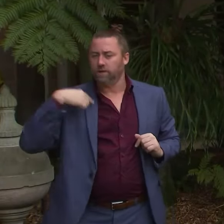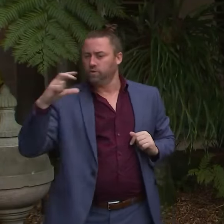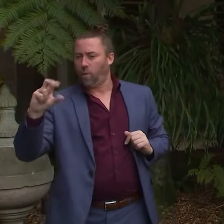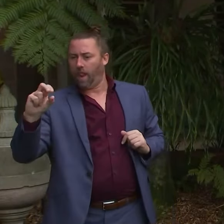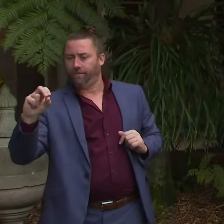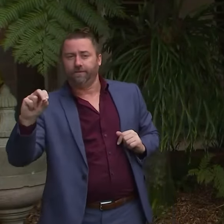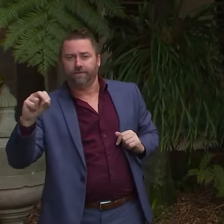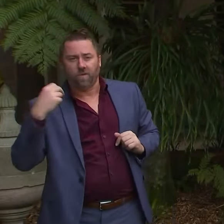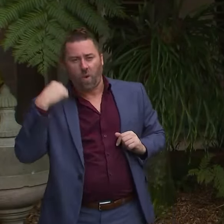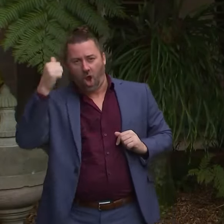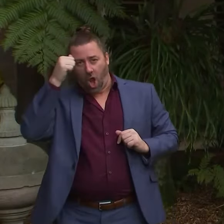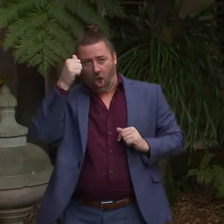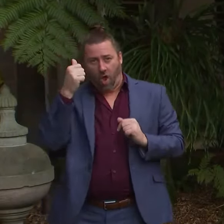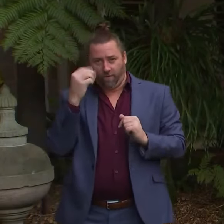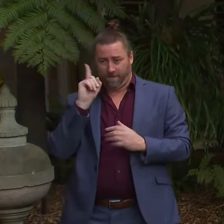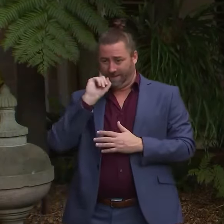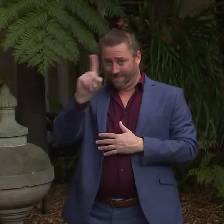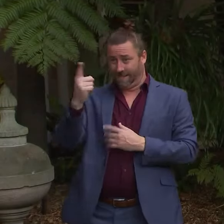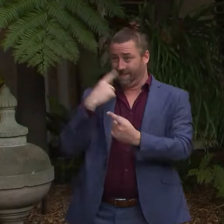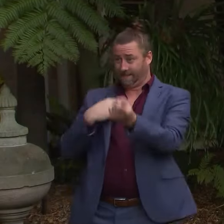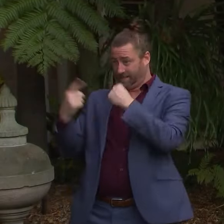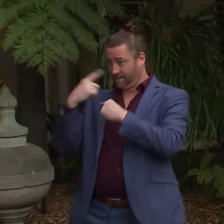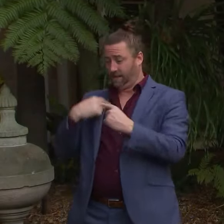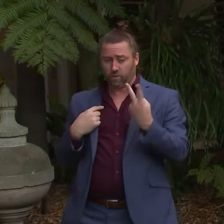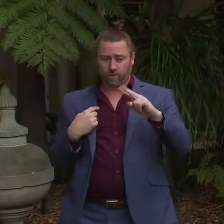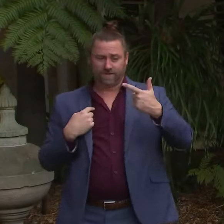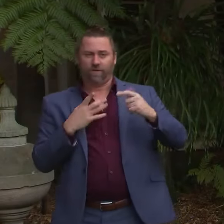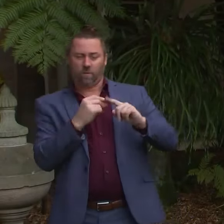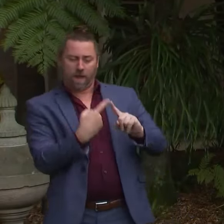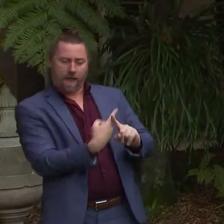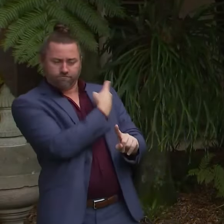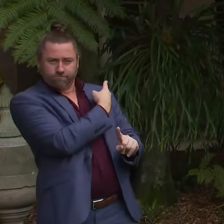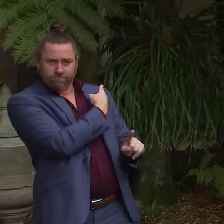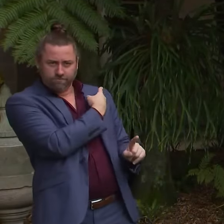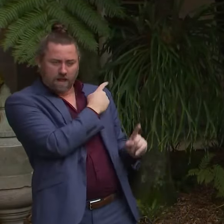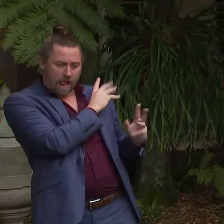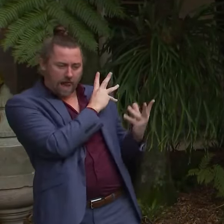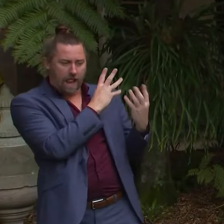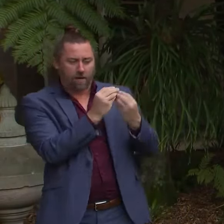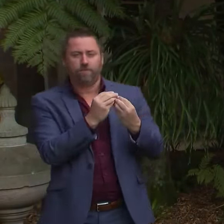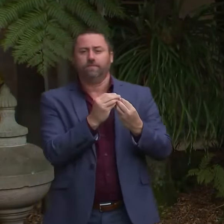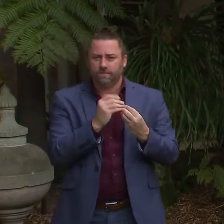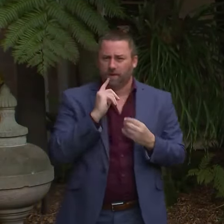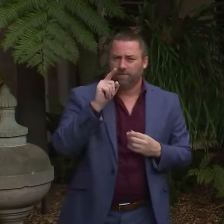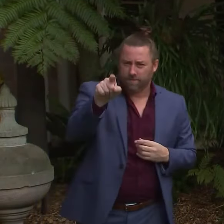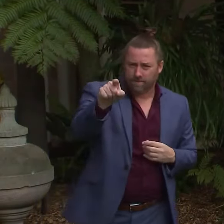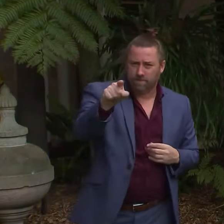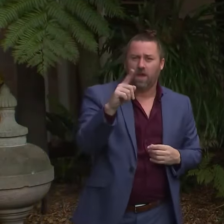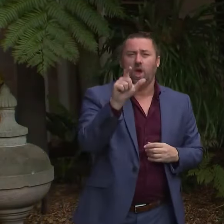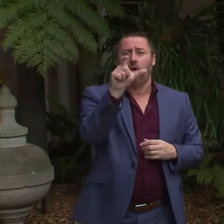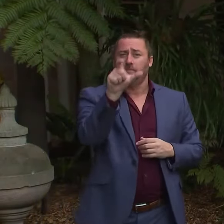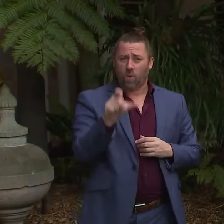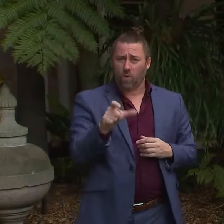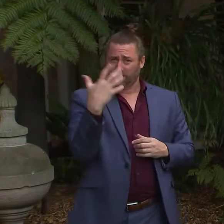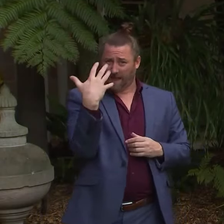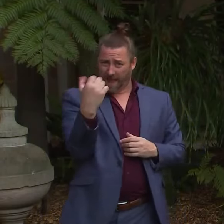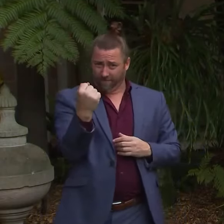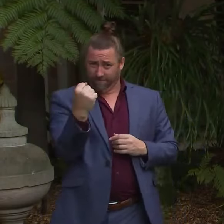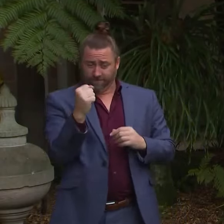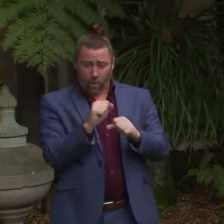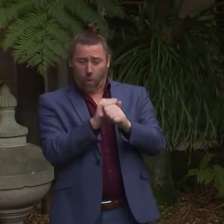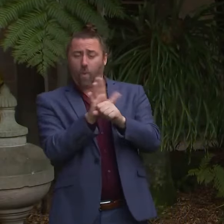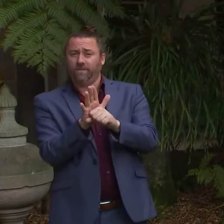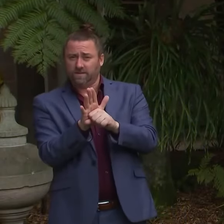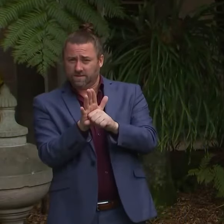rapid sources. So, okay. Can I ask my question, Sure. anybody who has a positive program that's added to the, to the